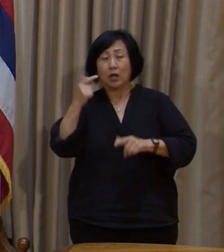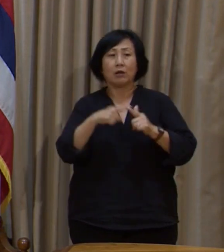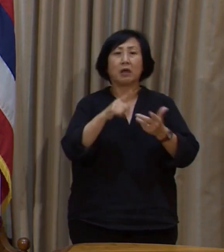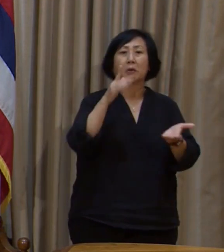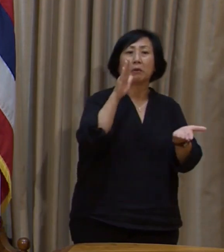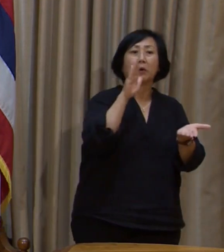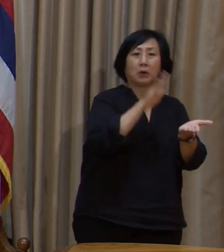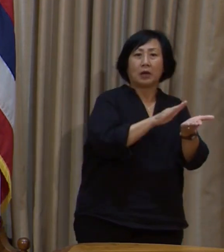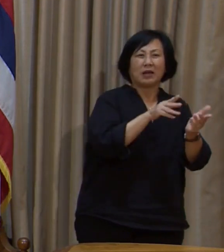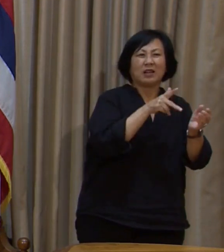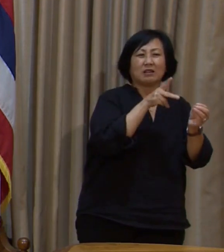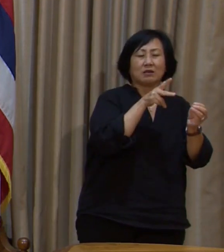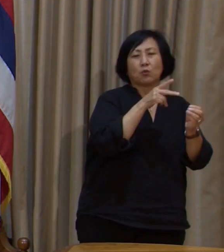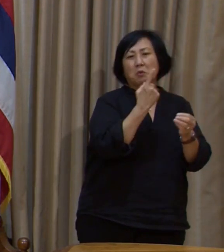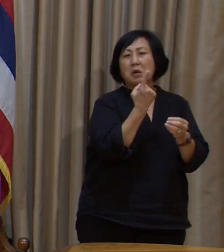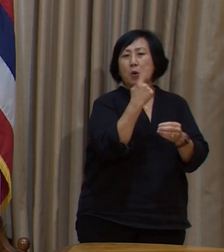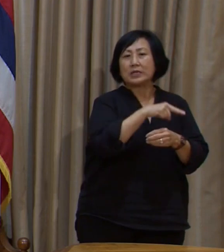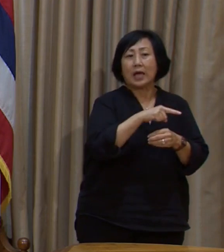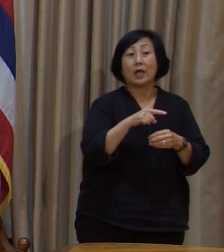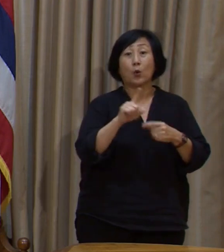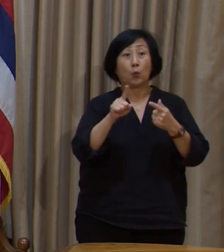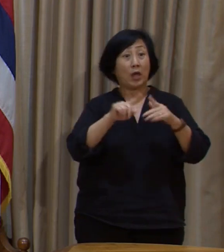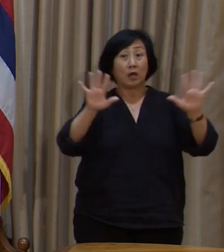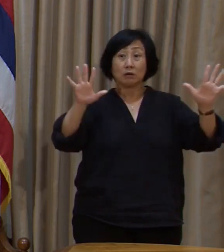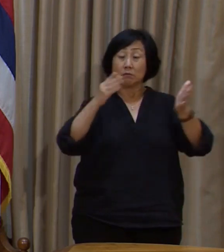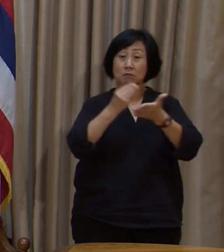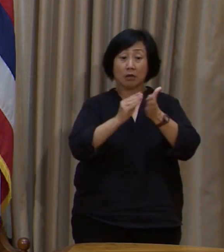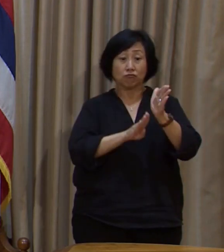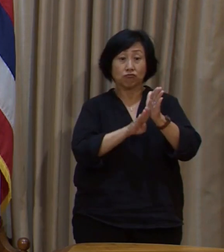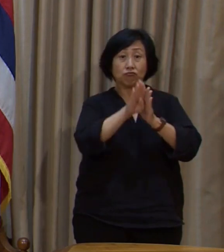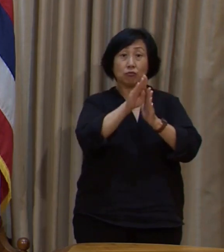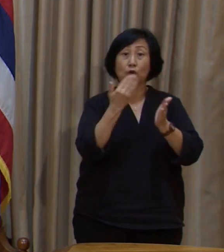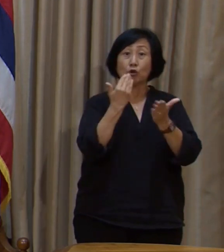rescinded as soon as it is no longer needed.